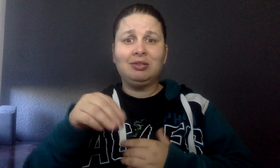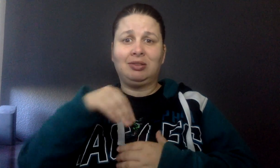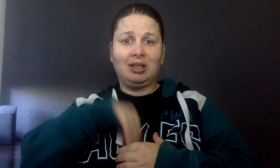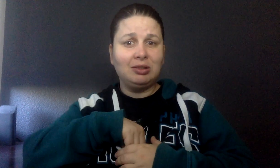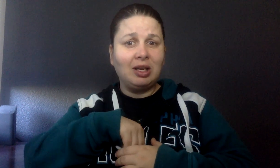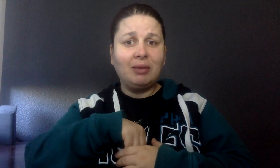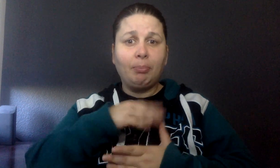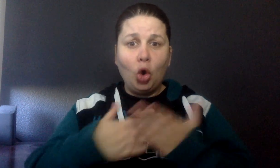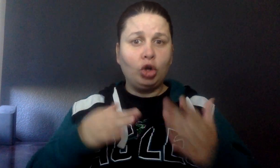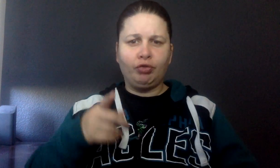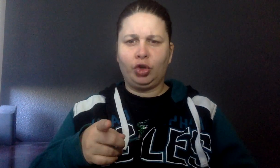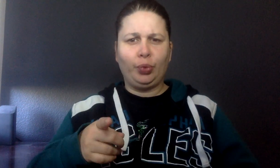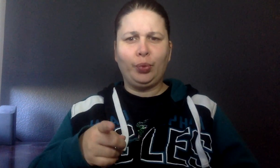part of you.